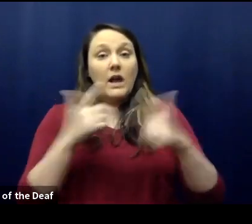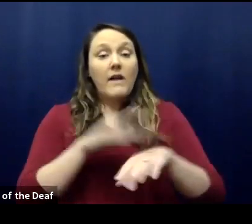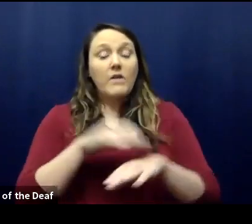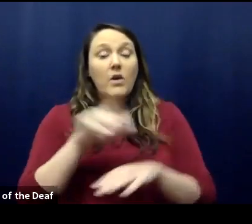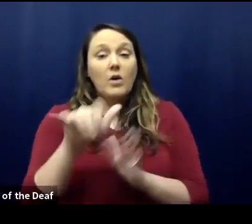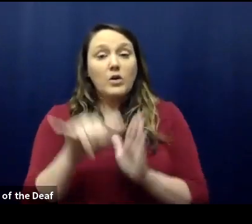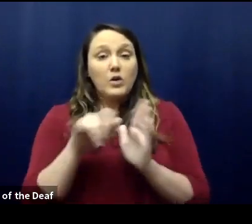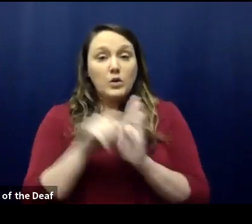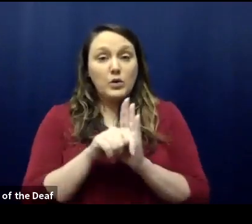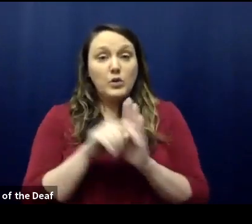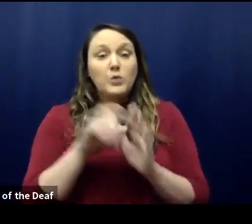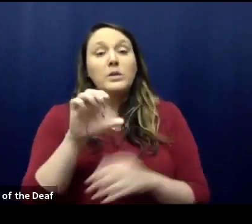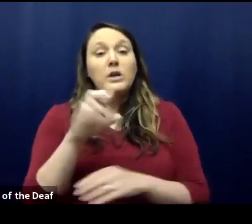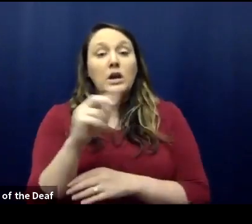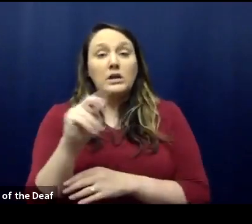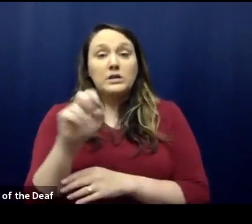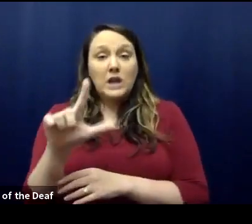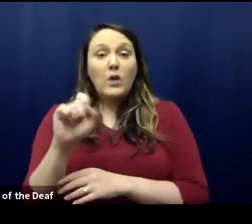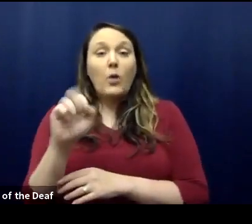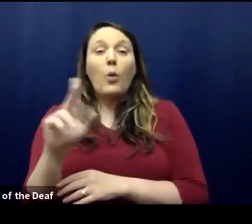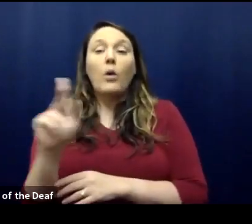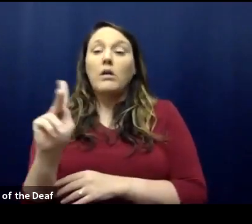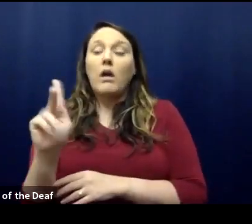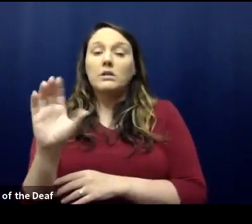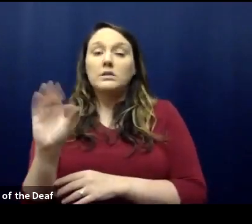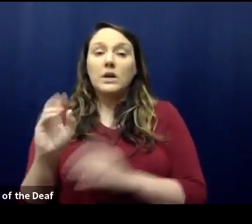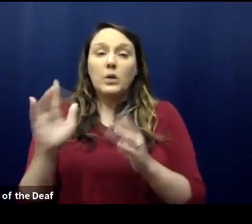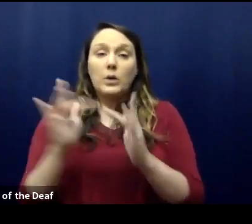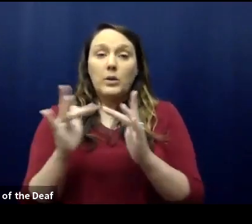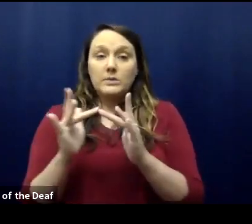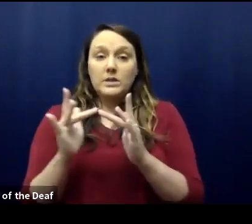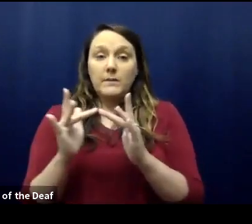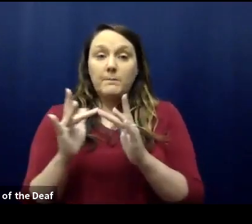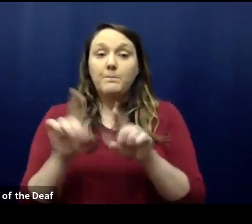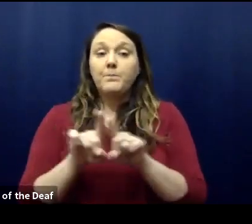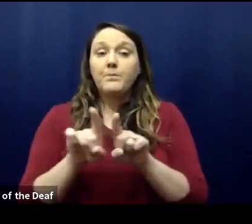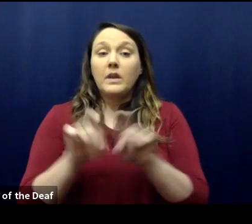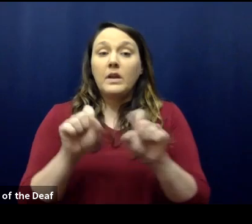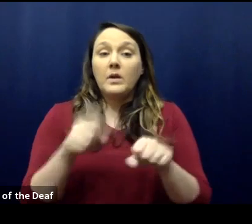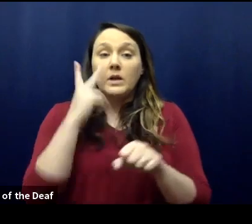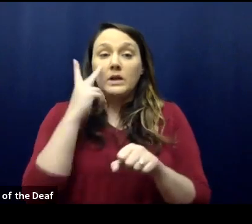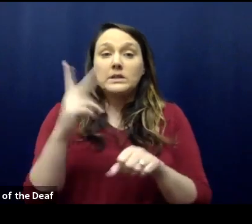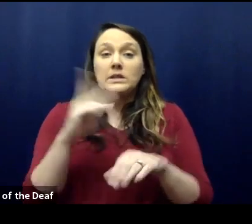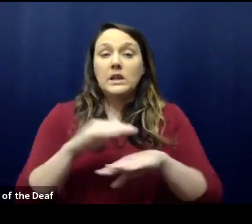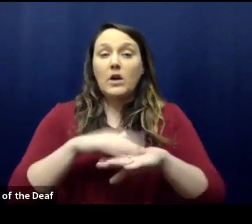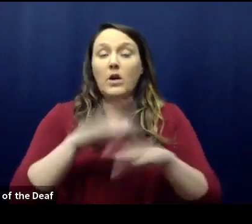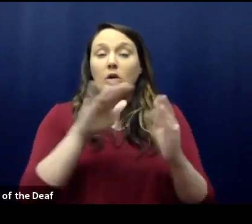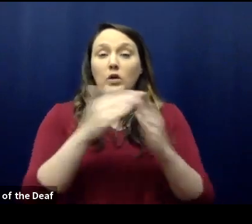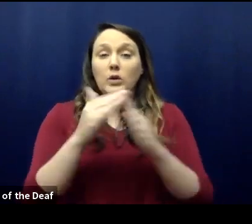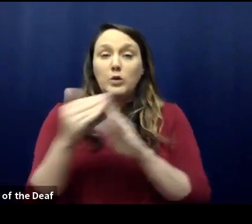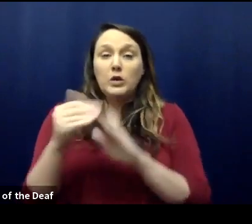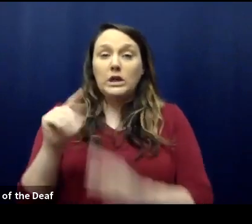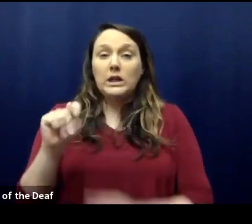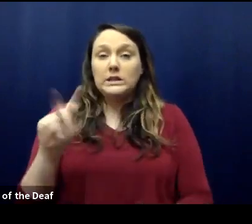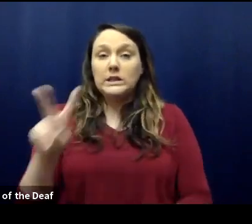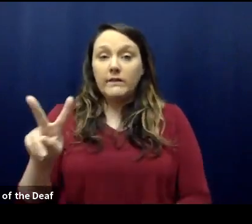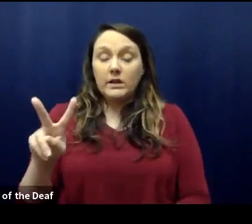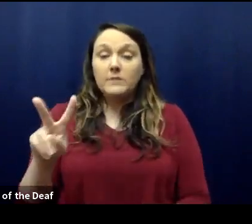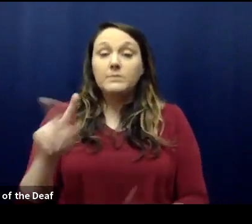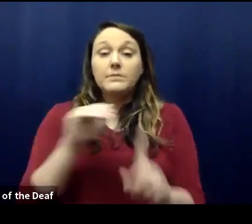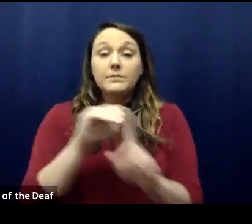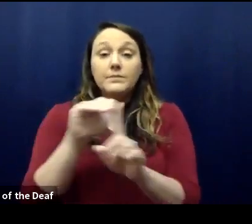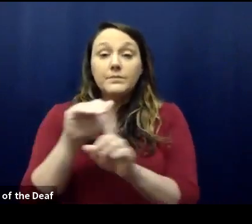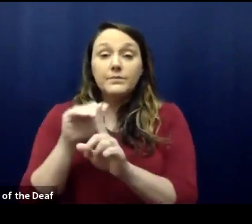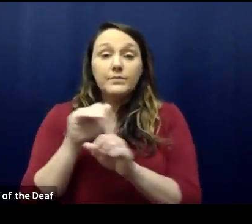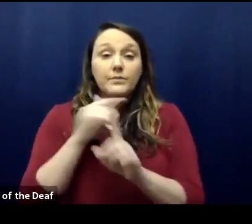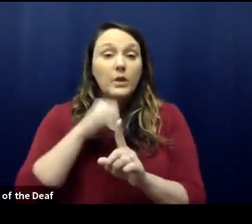or the Knox County website. It may also be viewed on community television. As a reminder, we